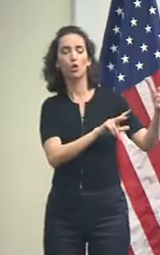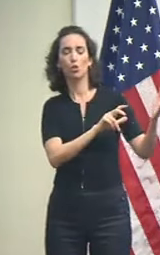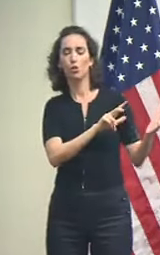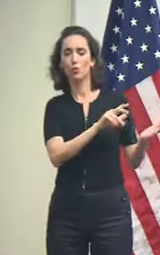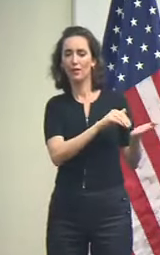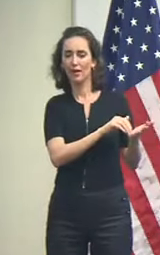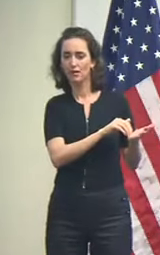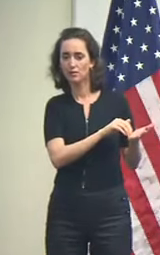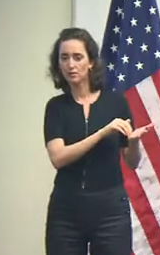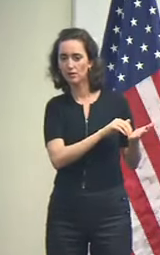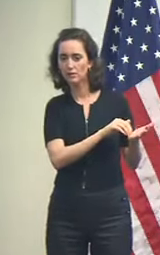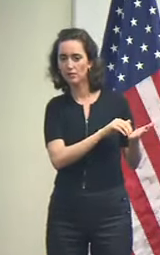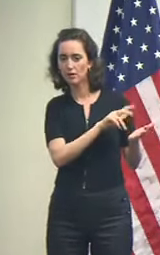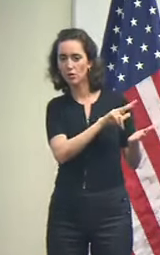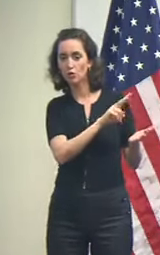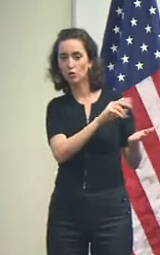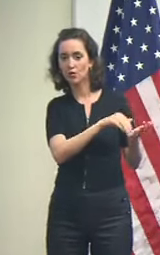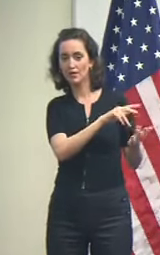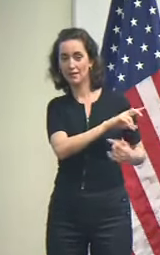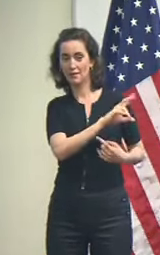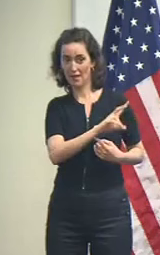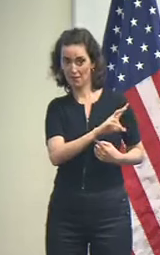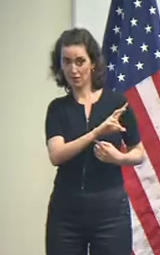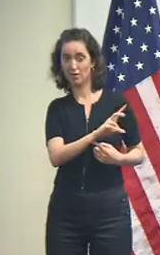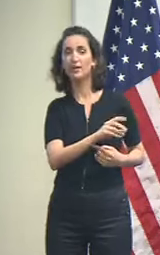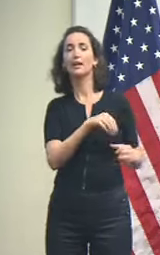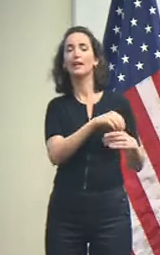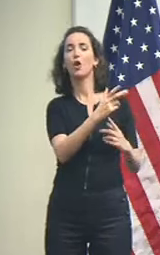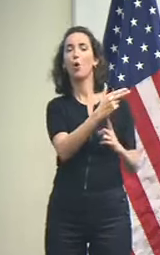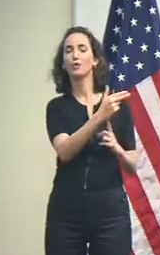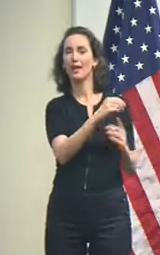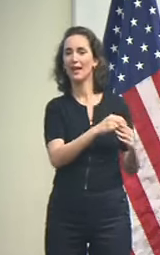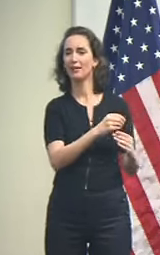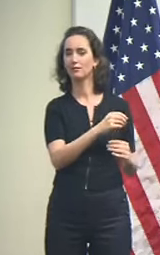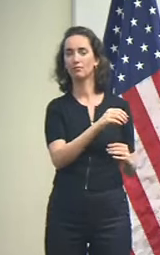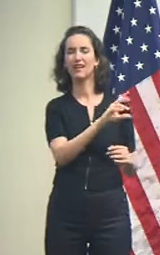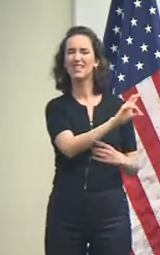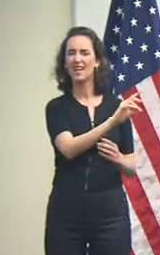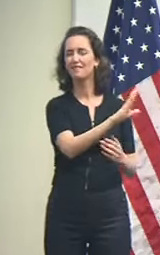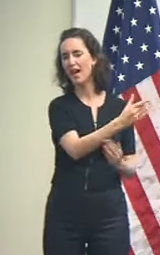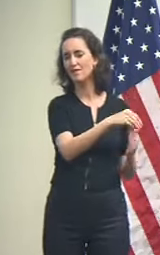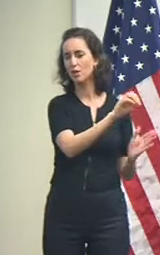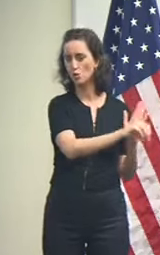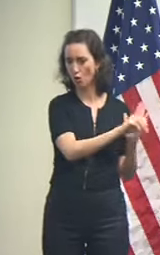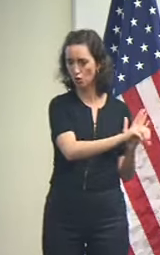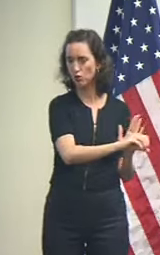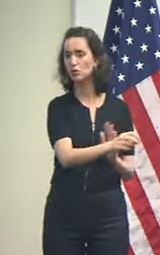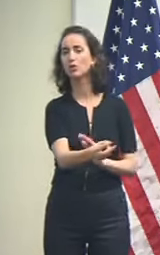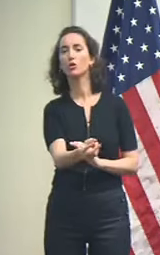evacuees in seven hotels, five of which are in New Orleans, one in Baton Rouge, one in Lafayette.